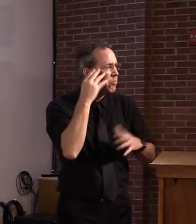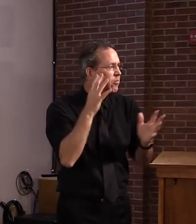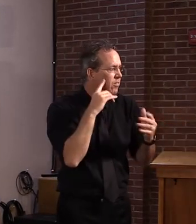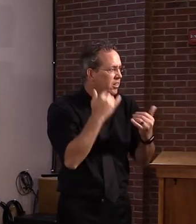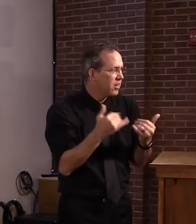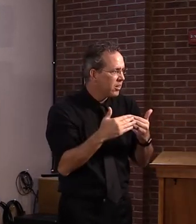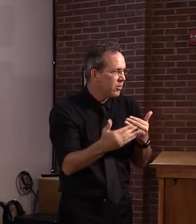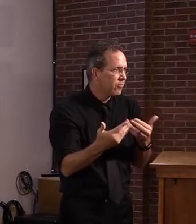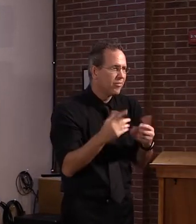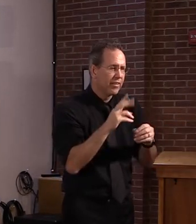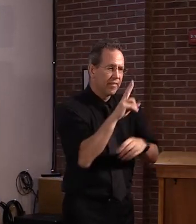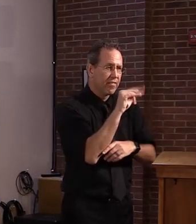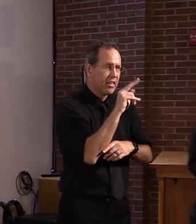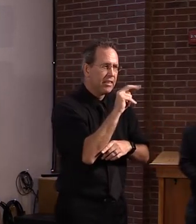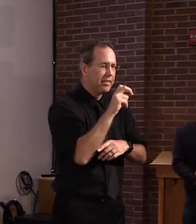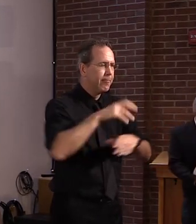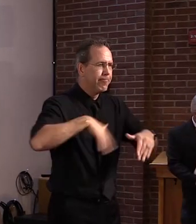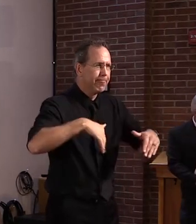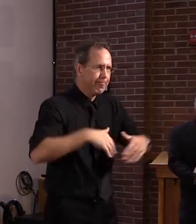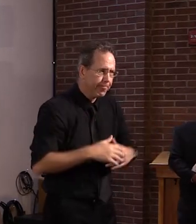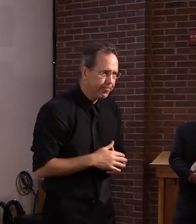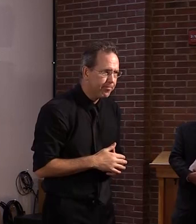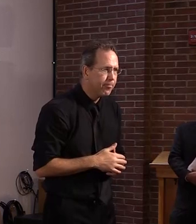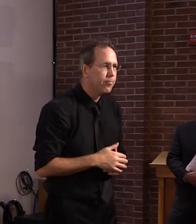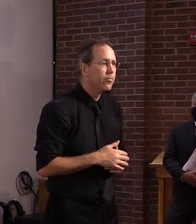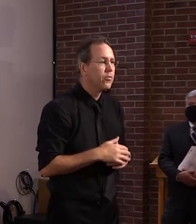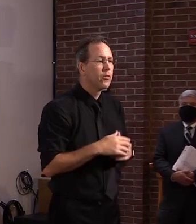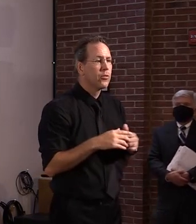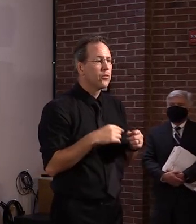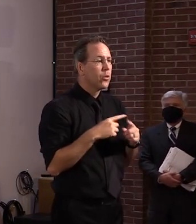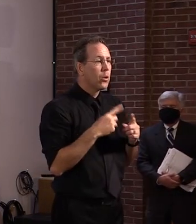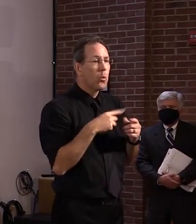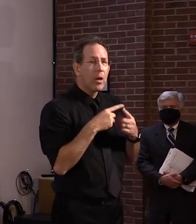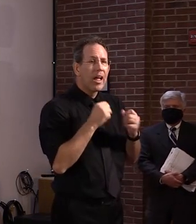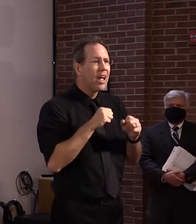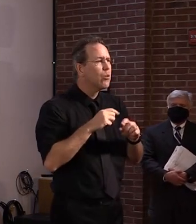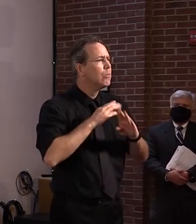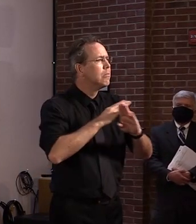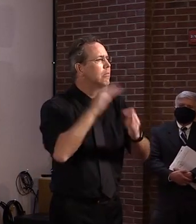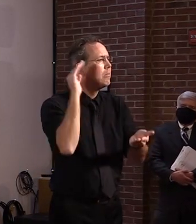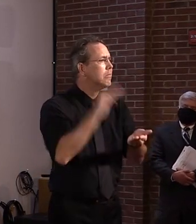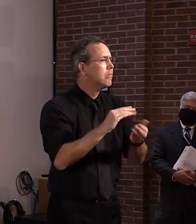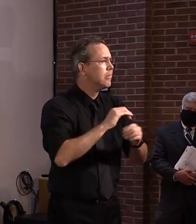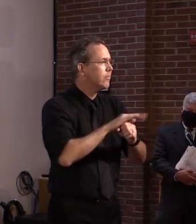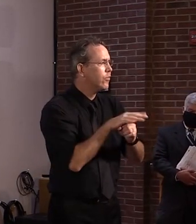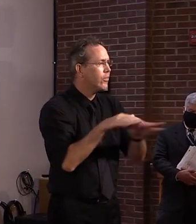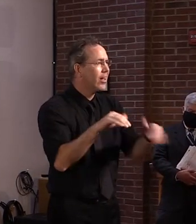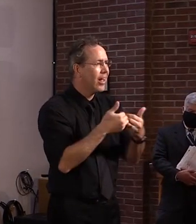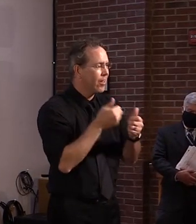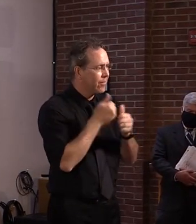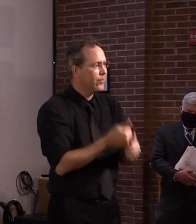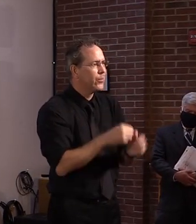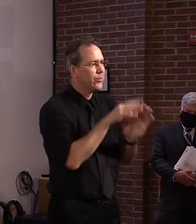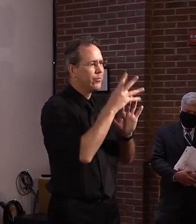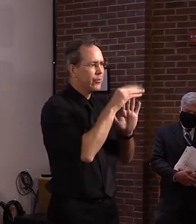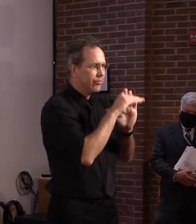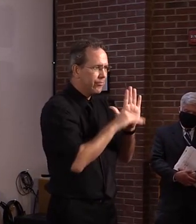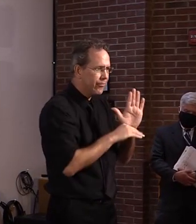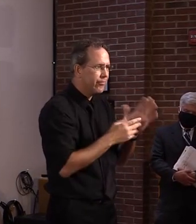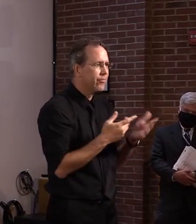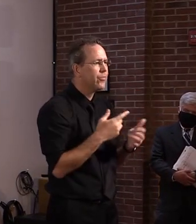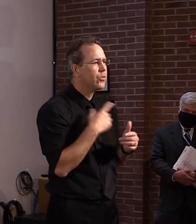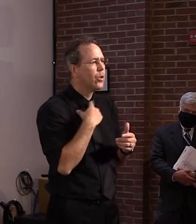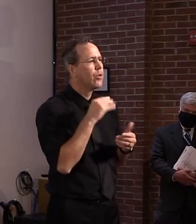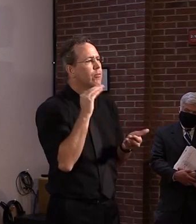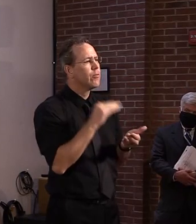into place, uh, while we can, uh, to mitigate and suppress the virus. So that we can get back to some sort of normalcy, but it's still